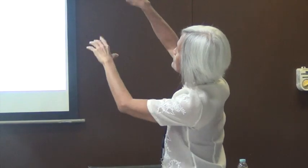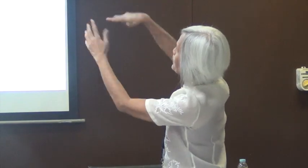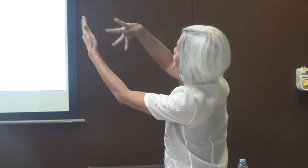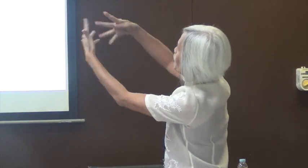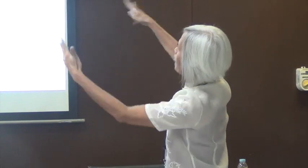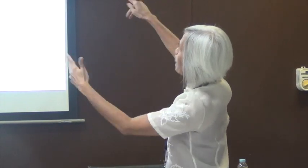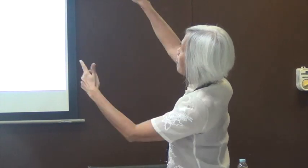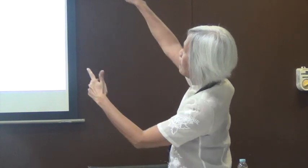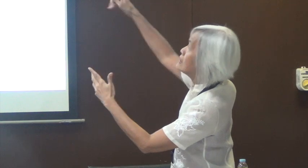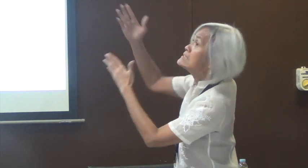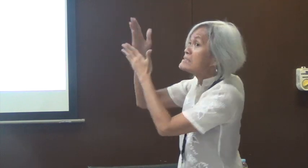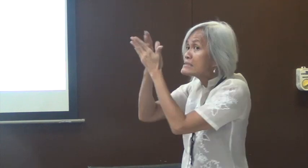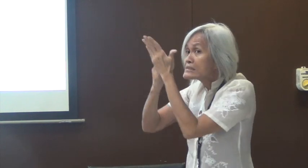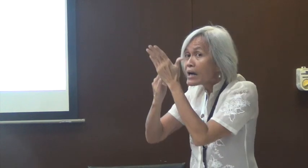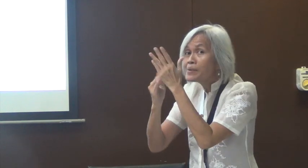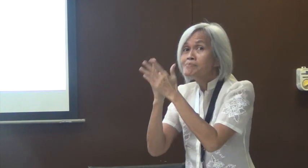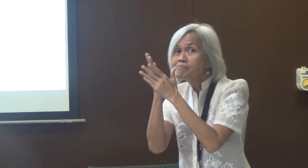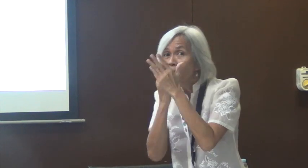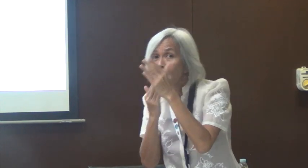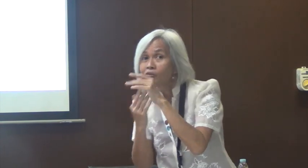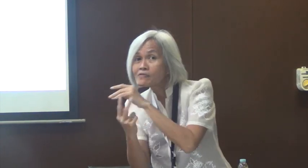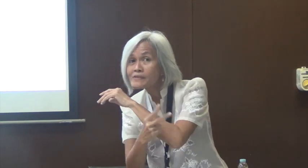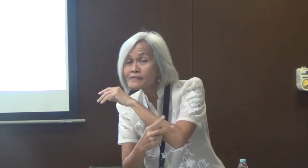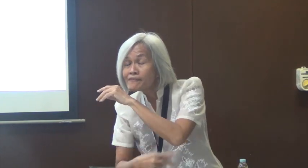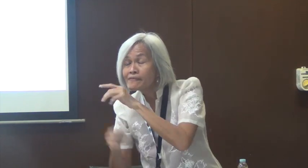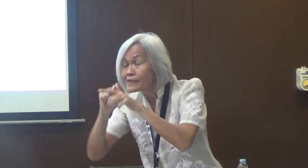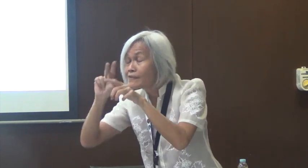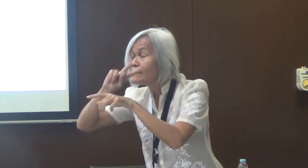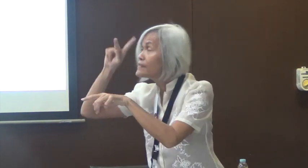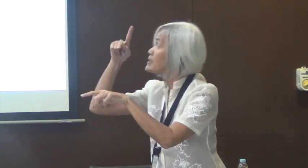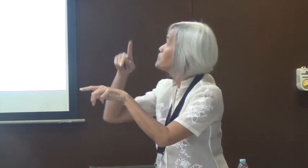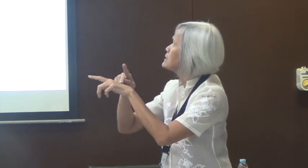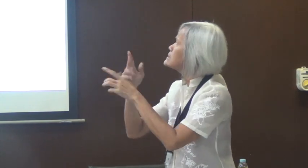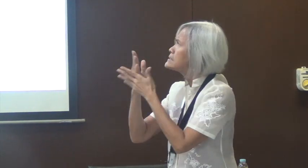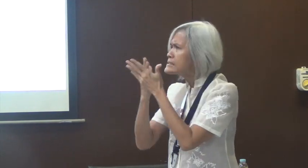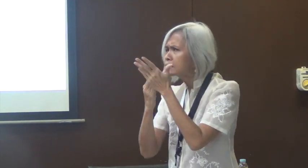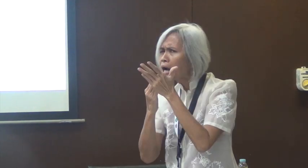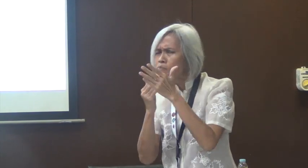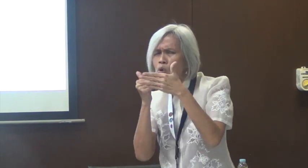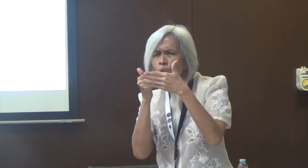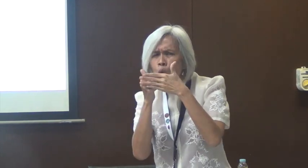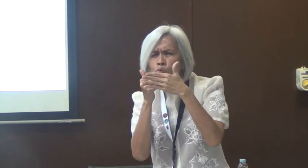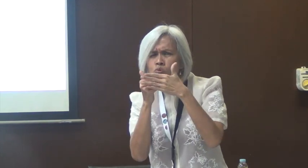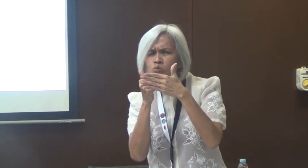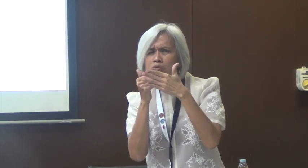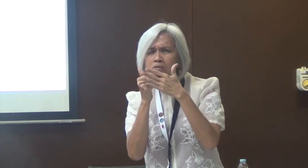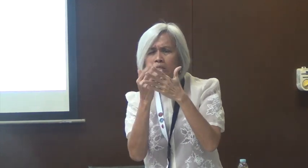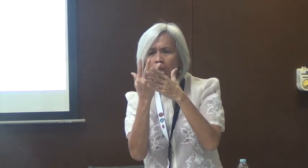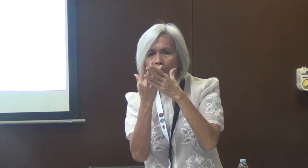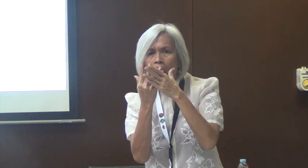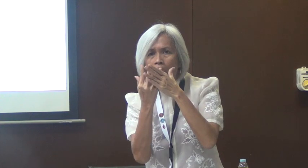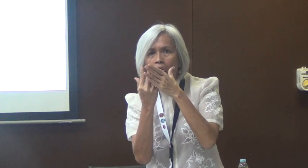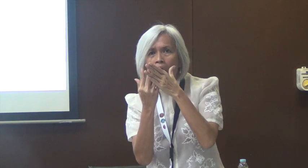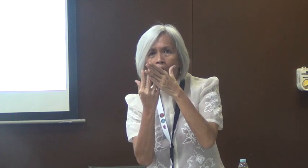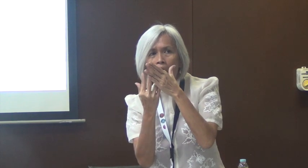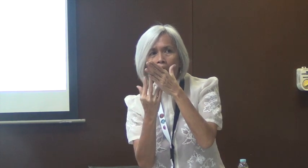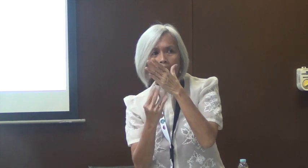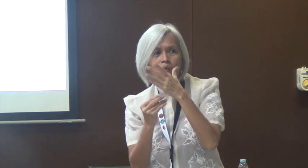And so take a look at the matrix. And so this shows you some of the provinces where there